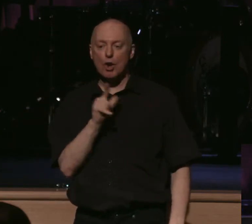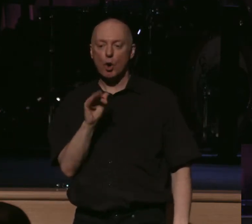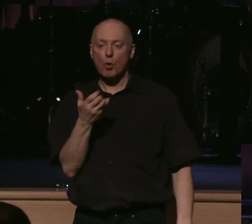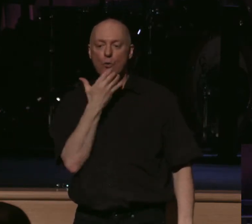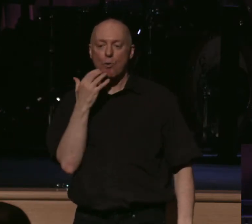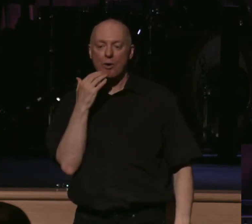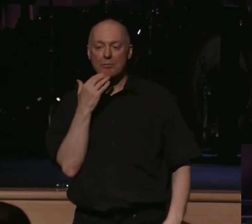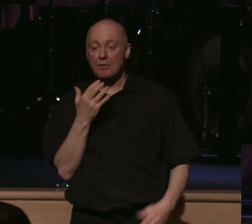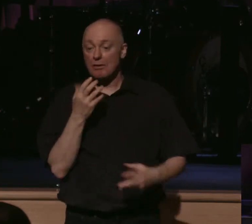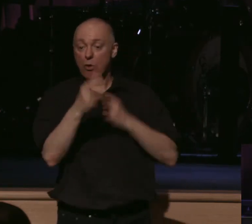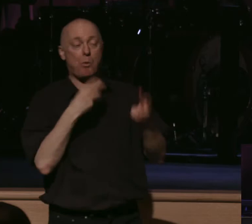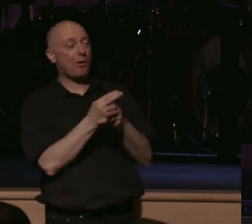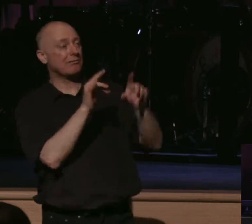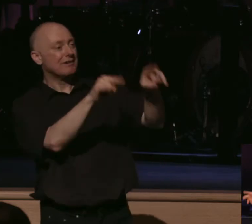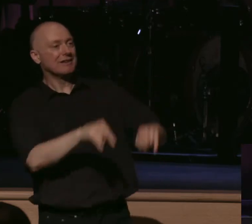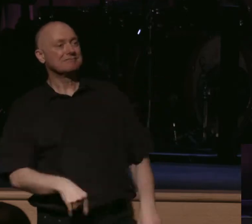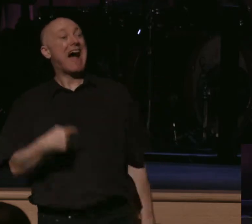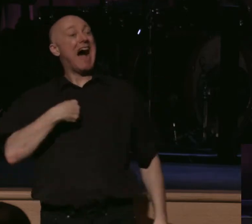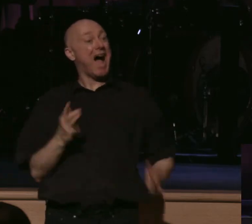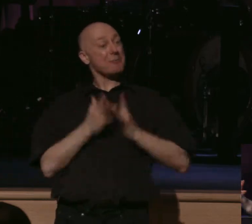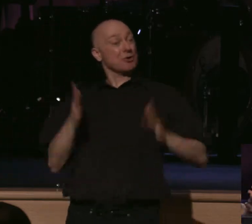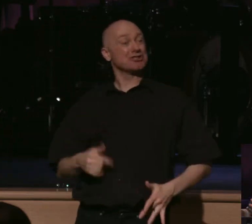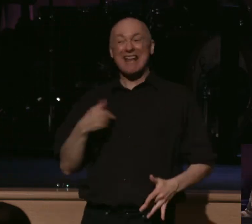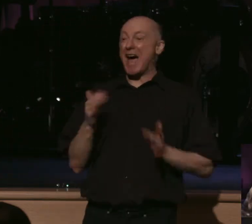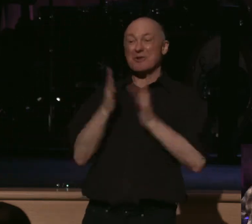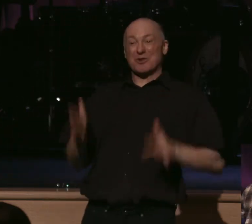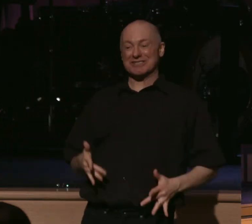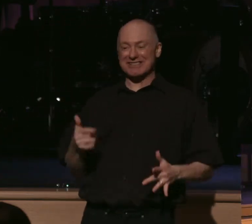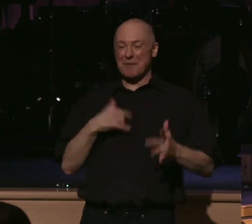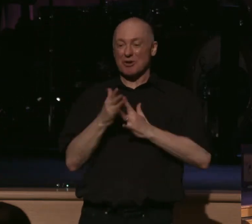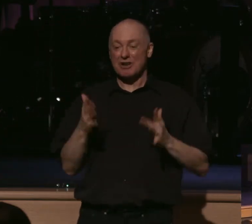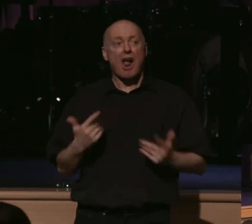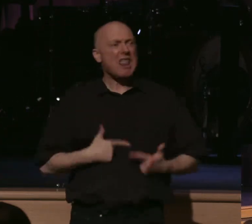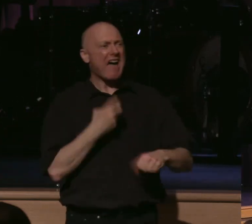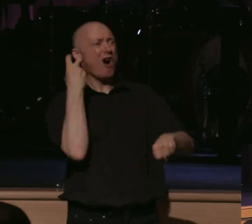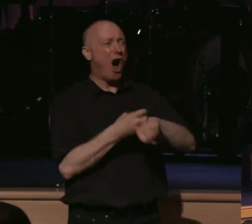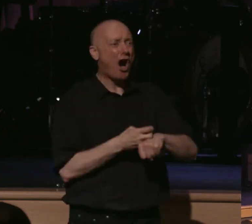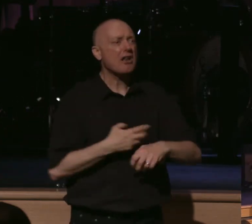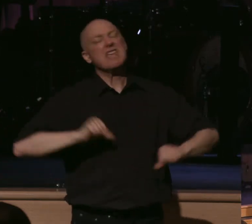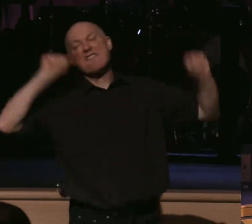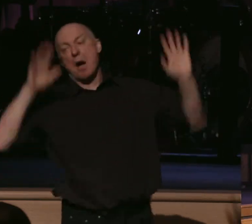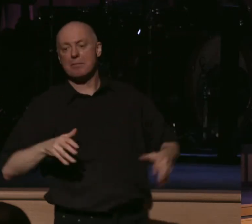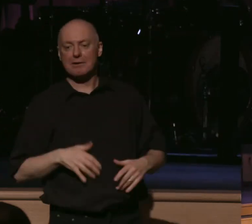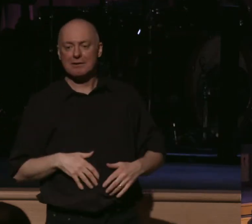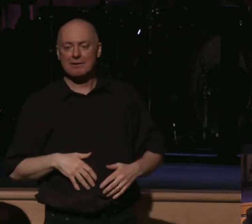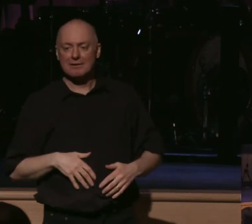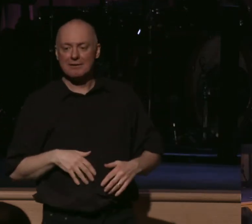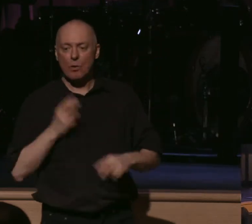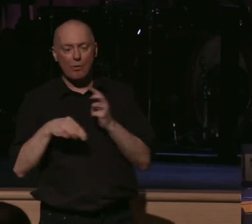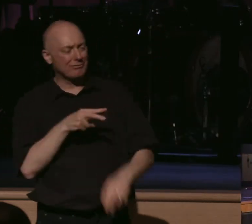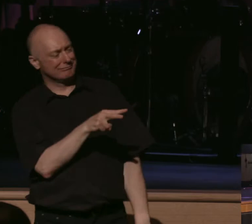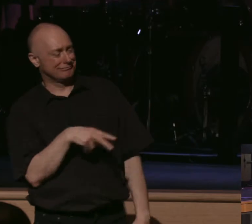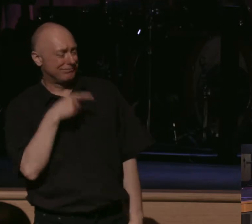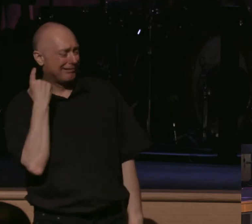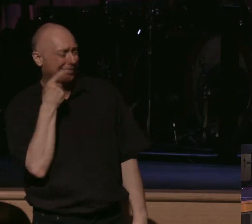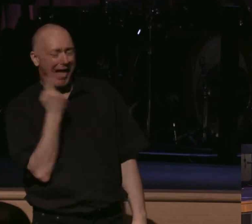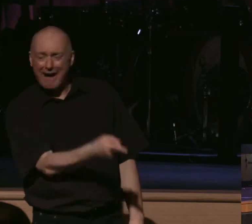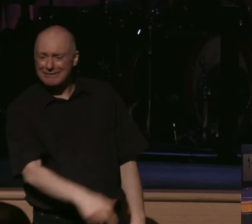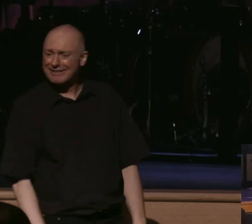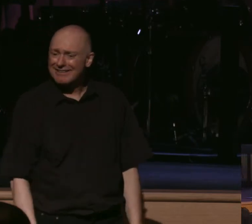of times. I profess to know Christ. I profess to know Christ. Life gets hard. I give up on Christ. I give up on Christ. And the world trips